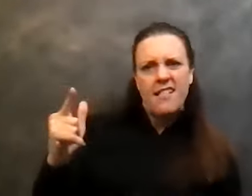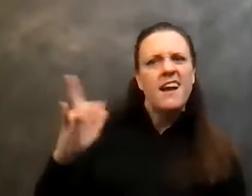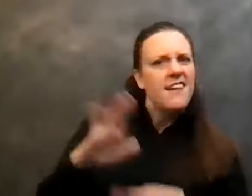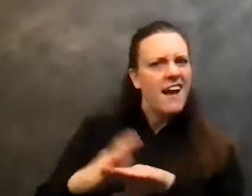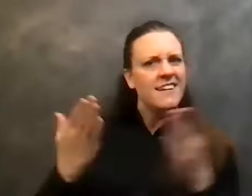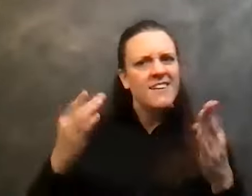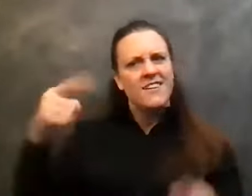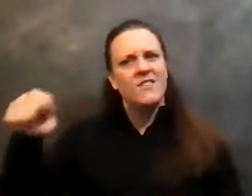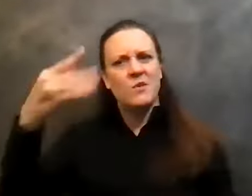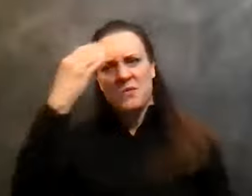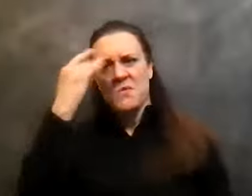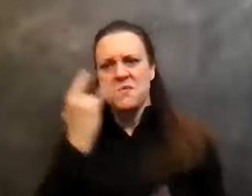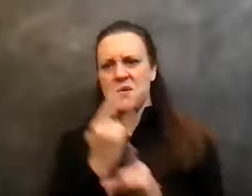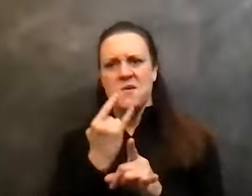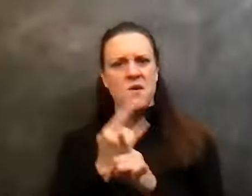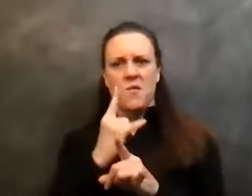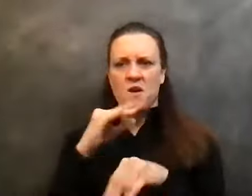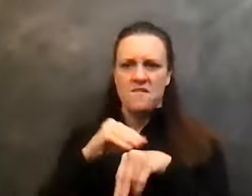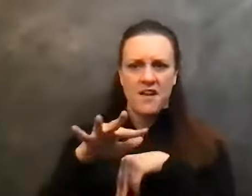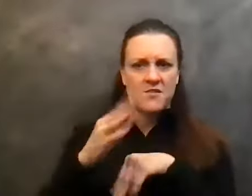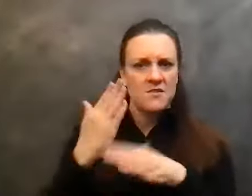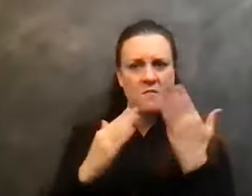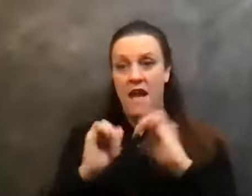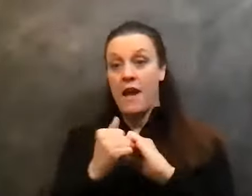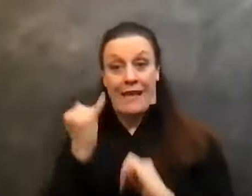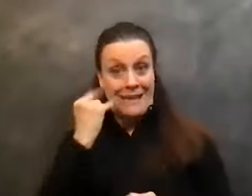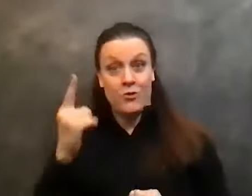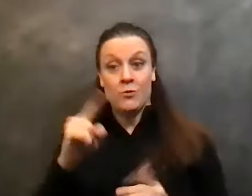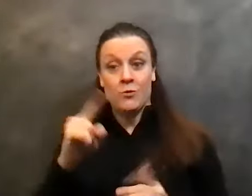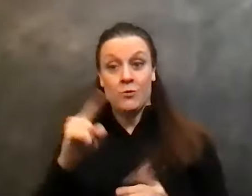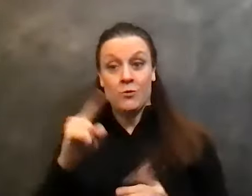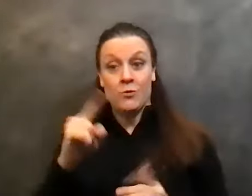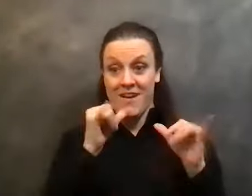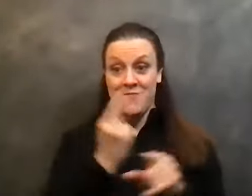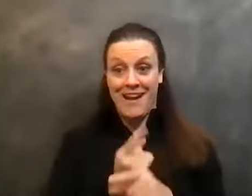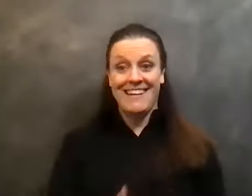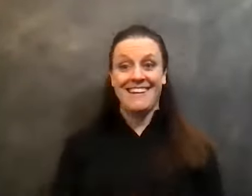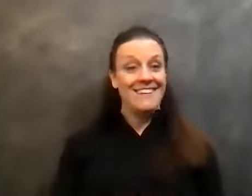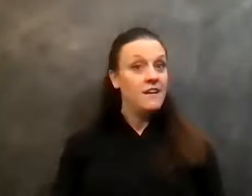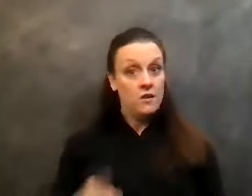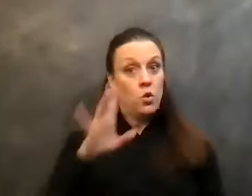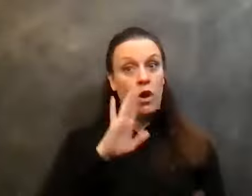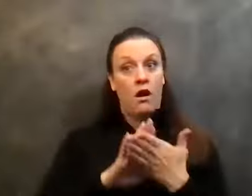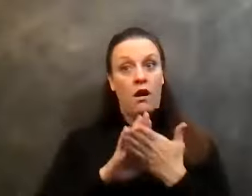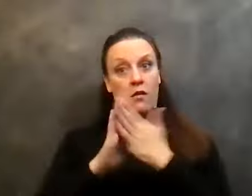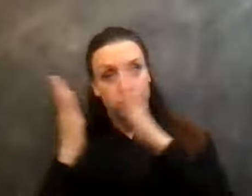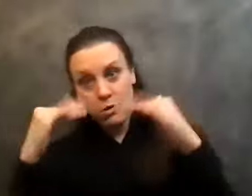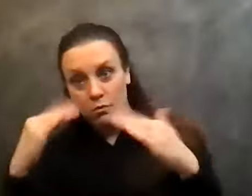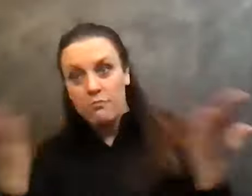you know, alcohol will do something to you too. If you start drinking it, you know what I mean? You'll get in trouble too. But, uh, but